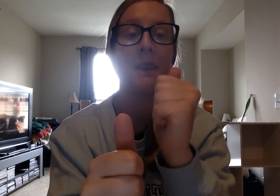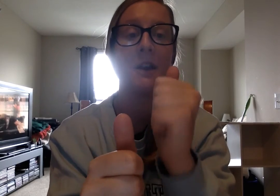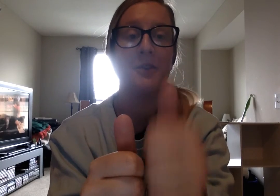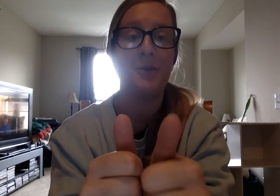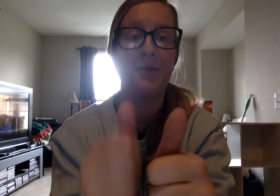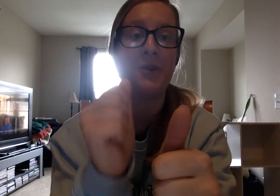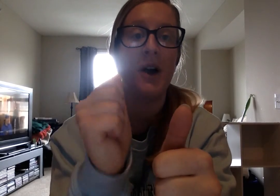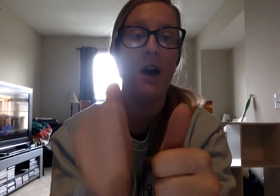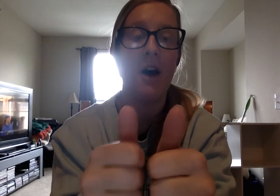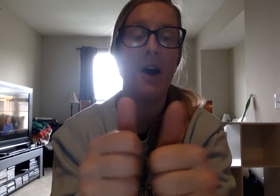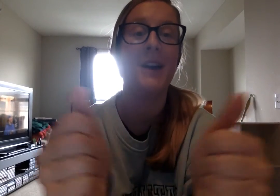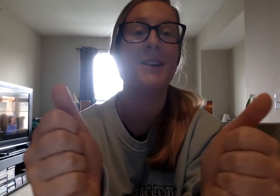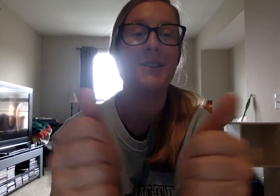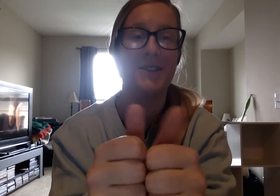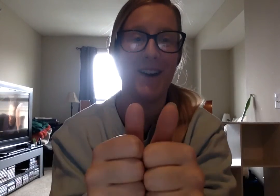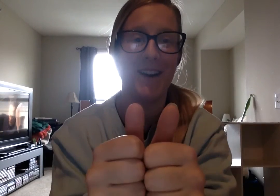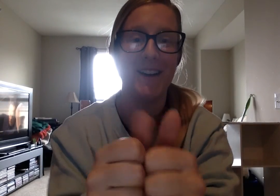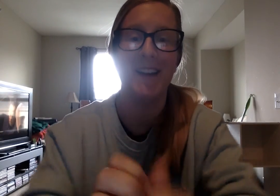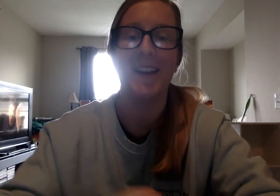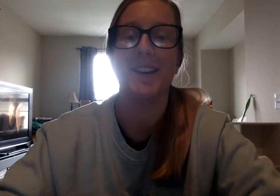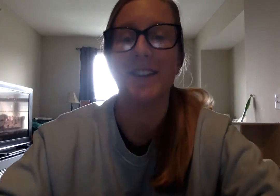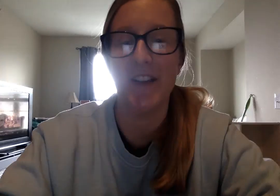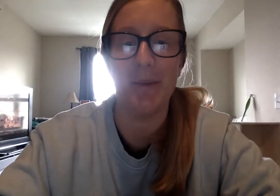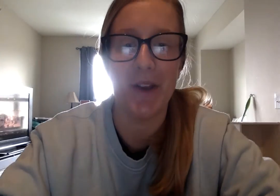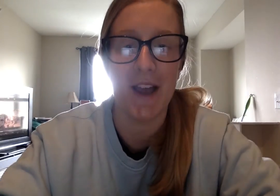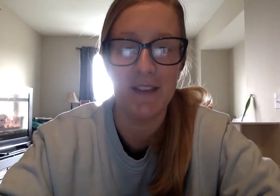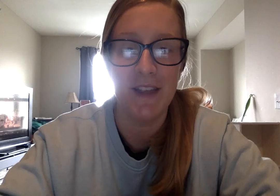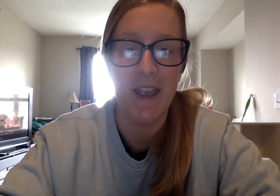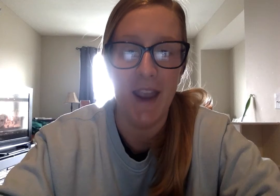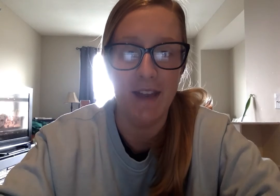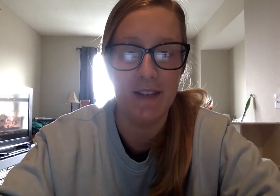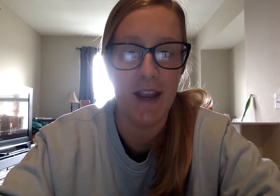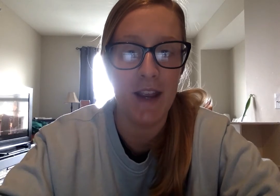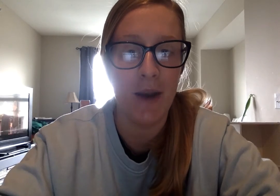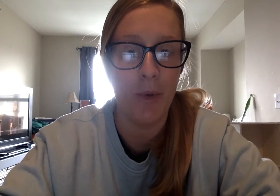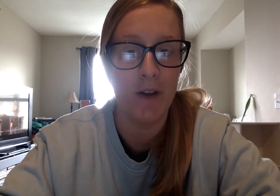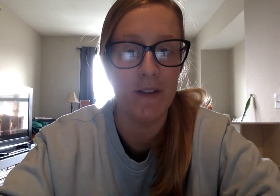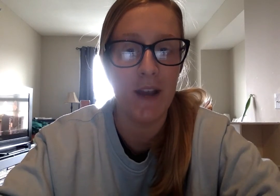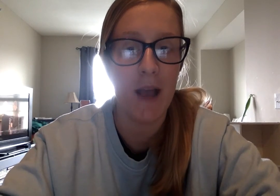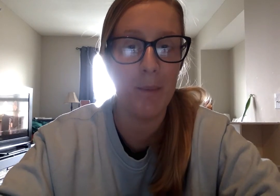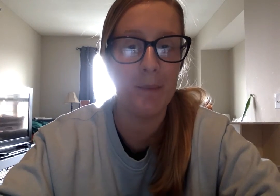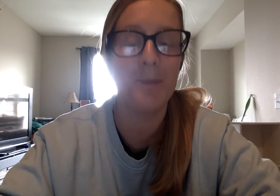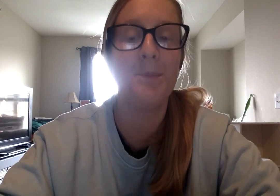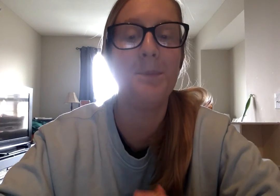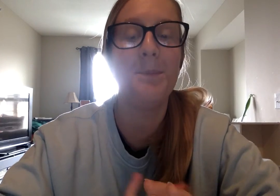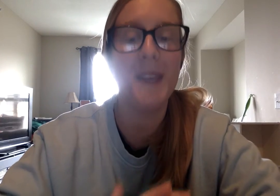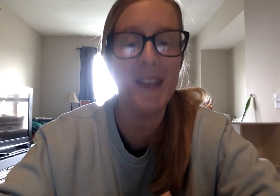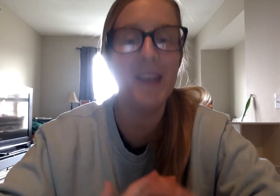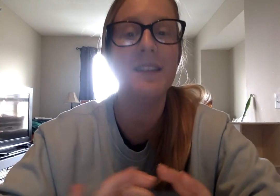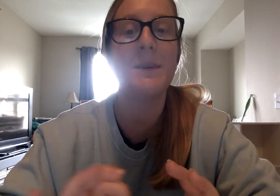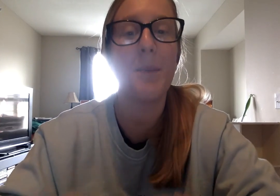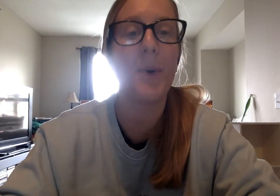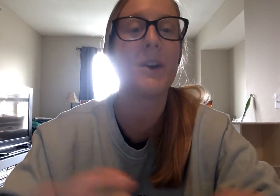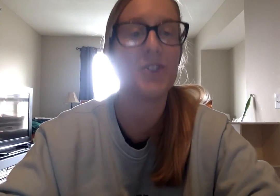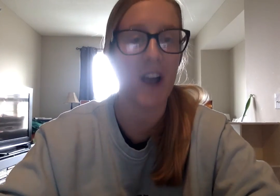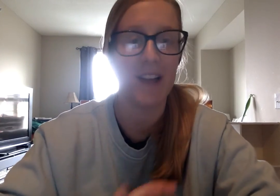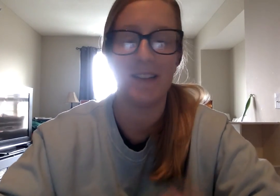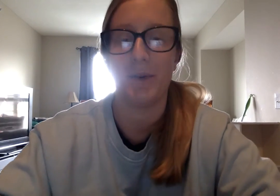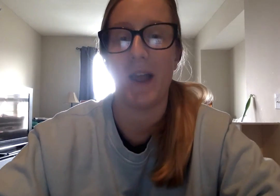F. On. Fun. Good job you guys. And today again we're going to say hot. Peas. Porridge hot. Okay.